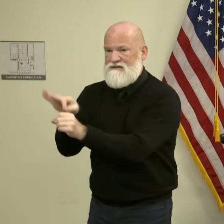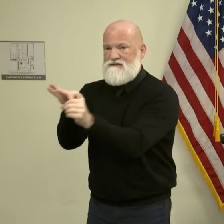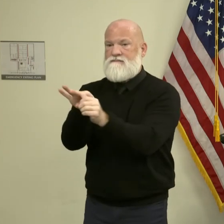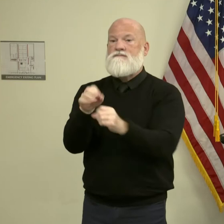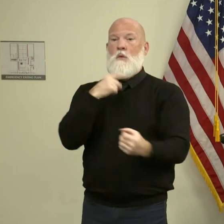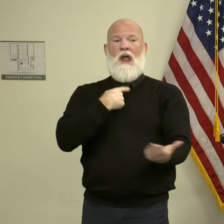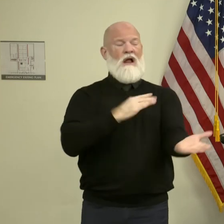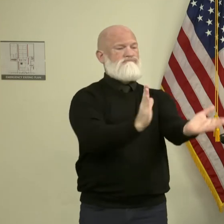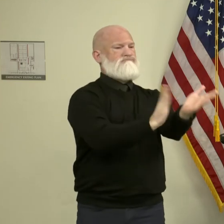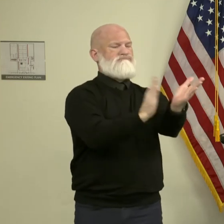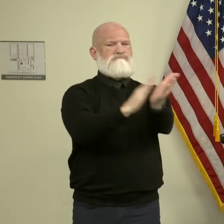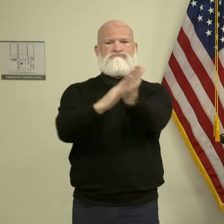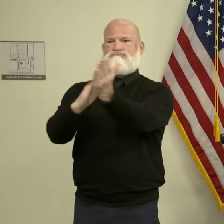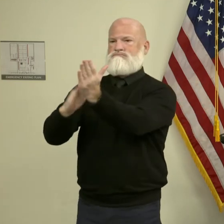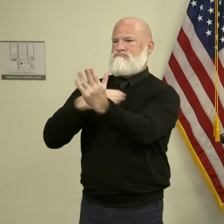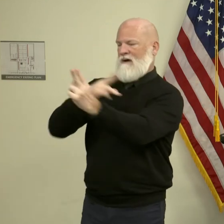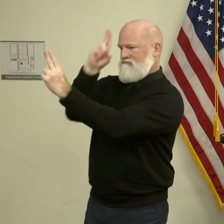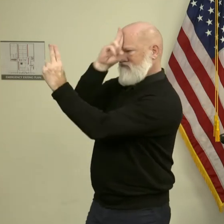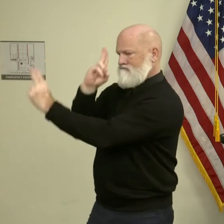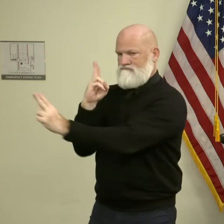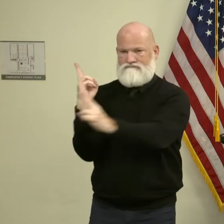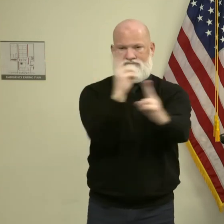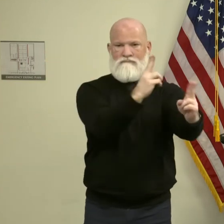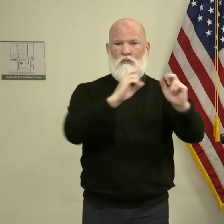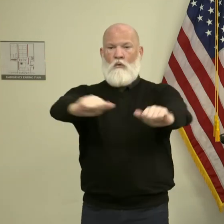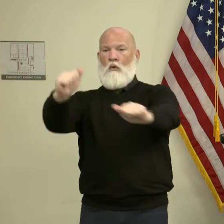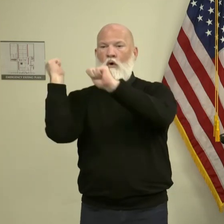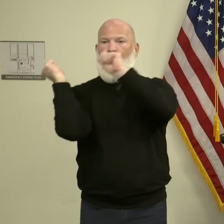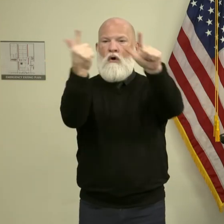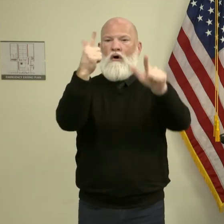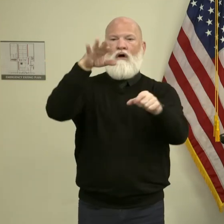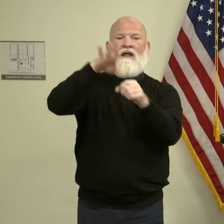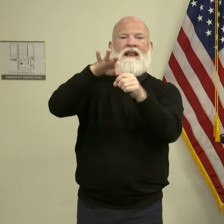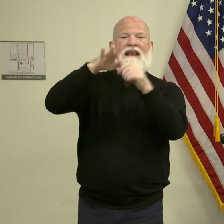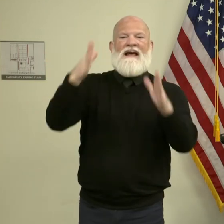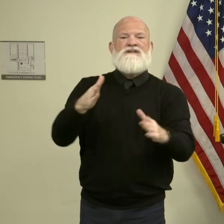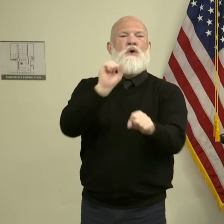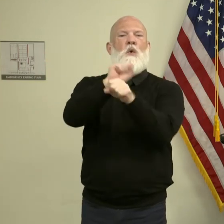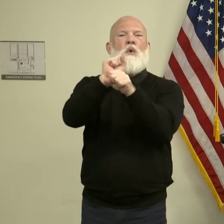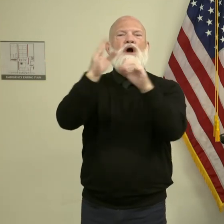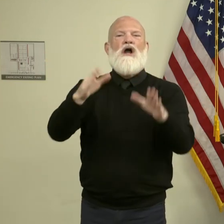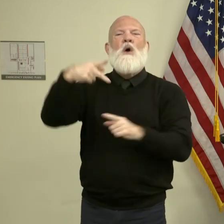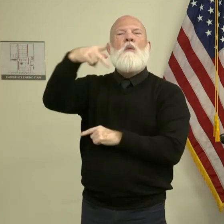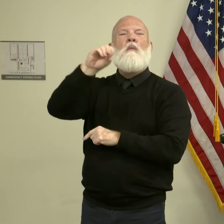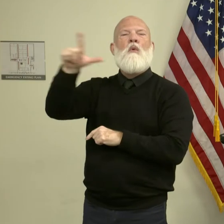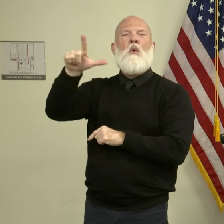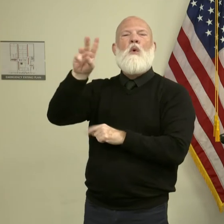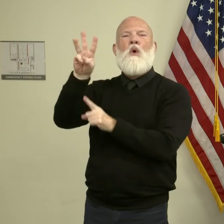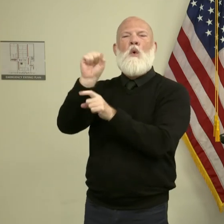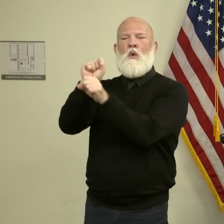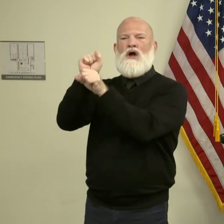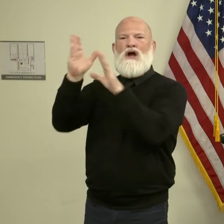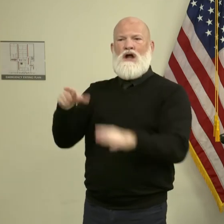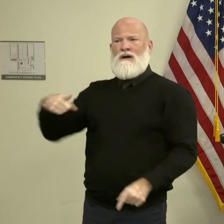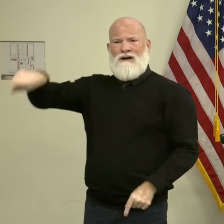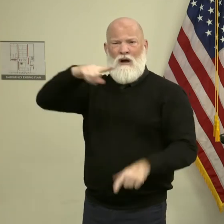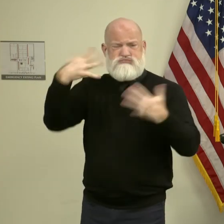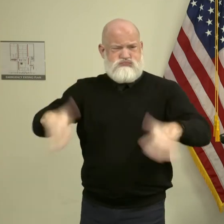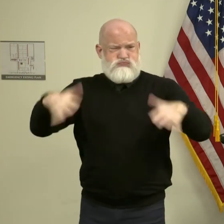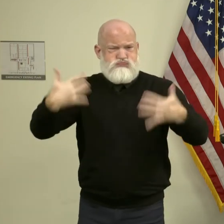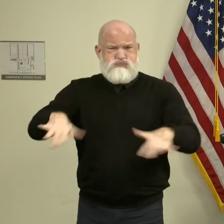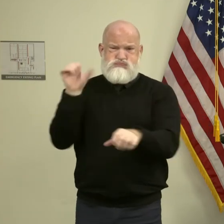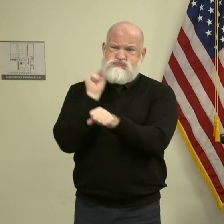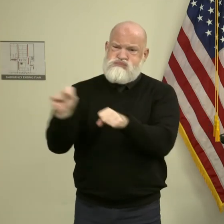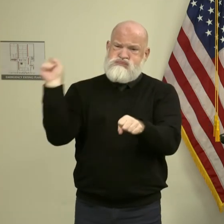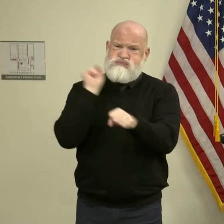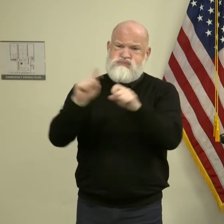again to the elections officials and poll workers and elections workers who really worked their tails off to make this a successful election